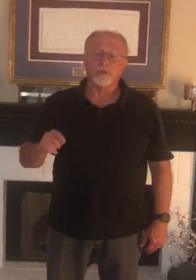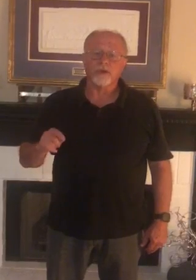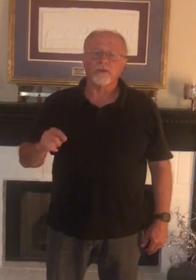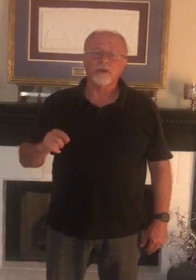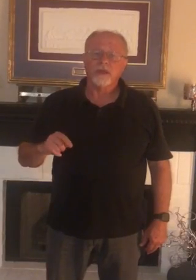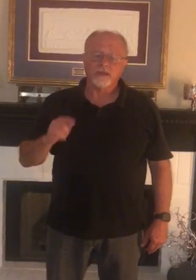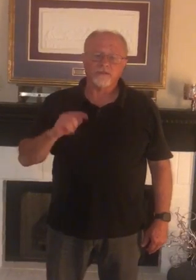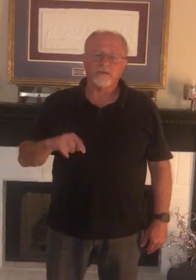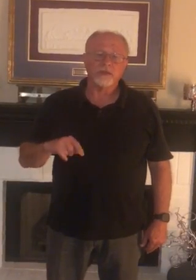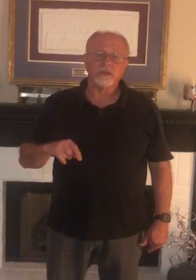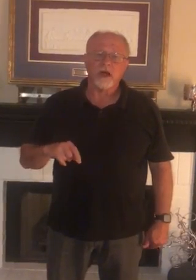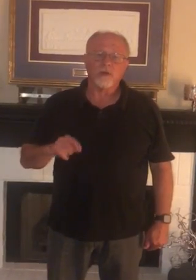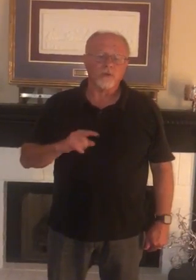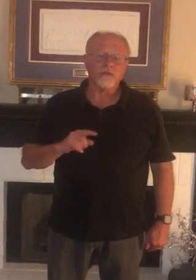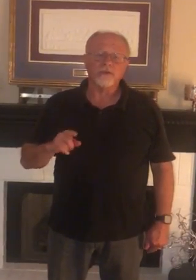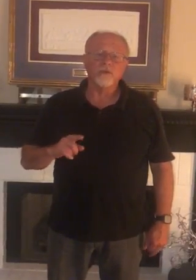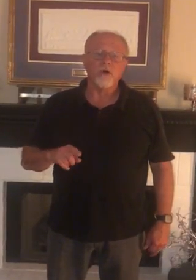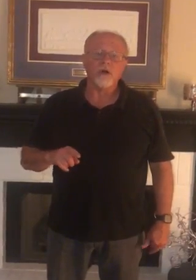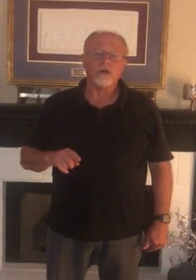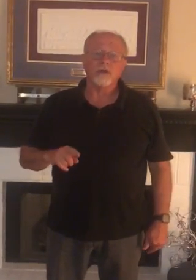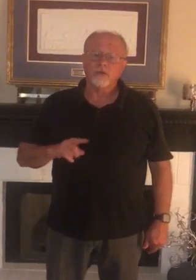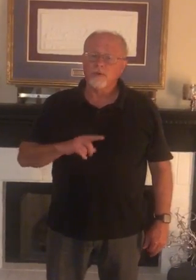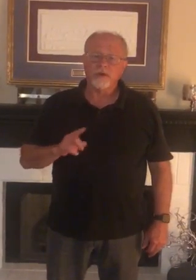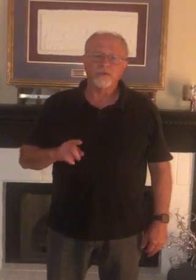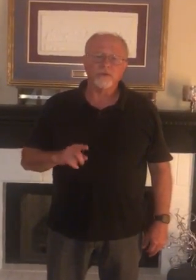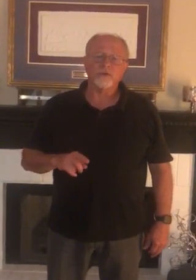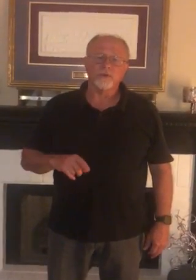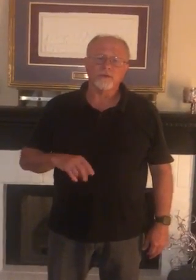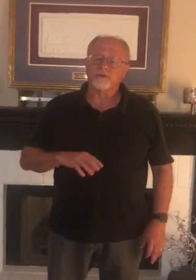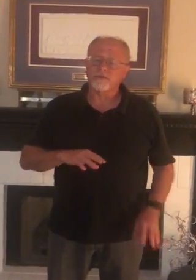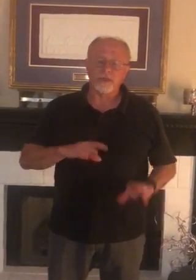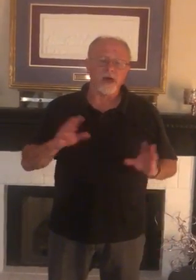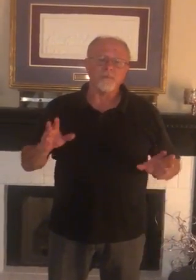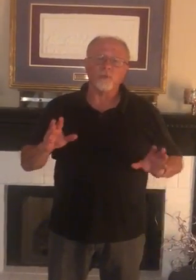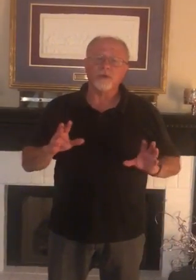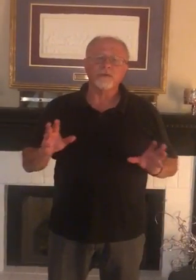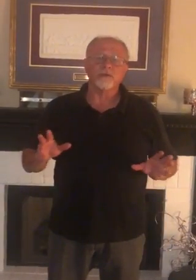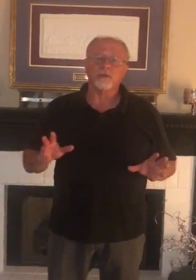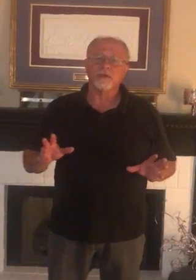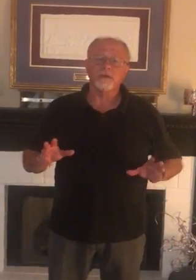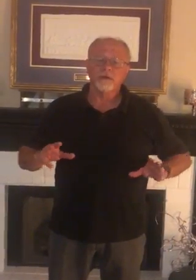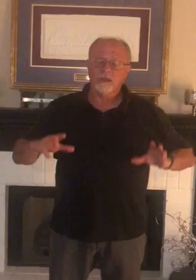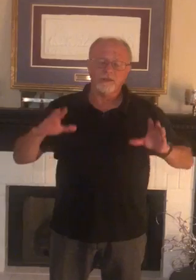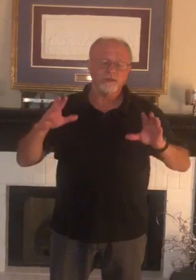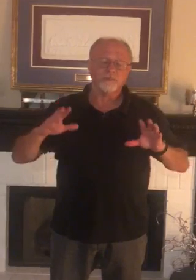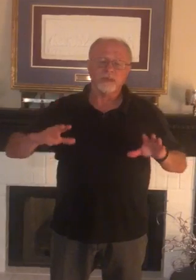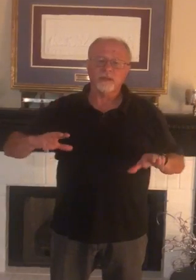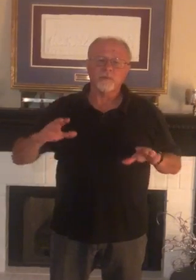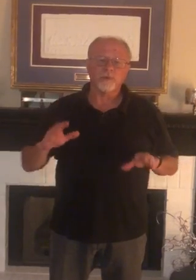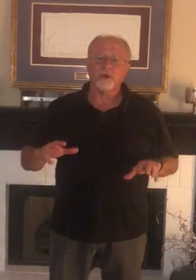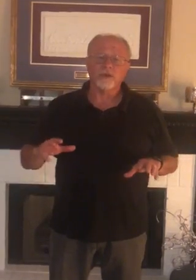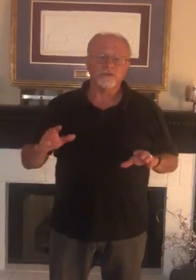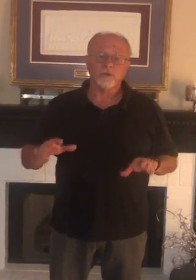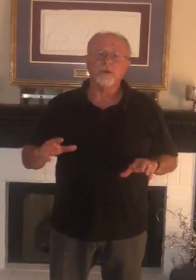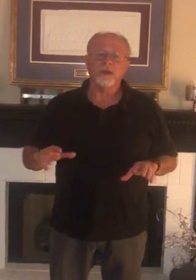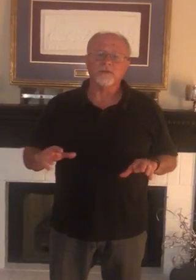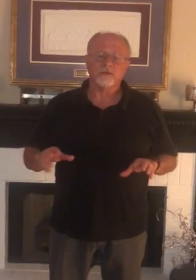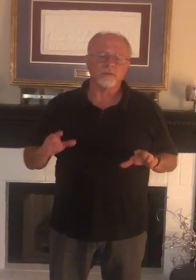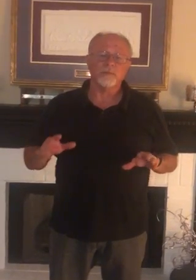prayer at 7 o'clock. Wherever you are, whatever you're doing, stop what you're doing and just begin to pray. Join us as we